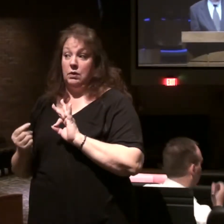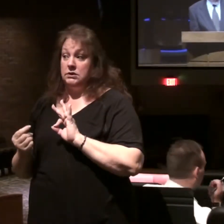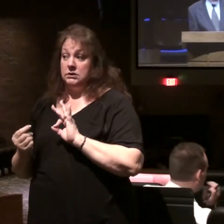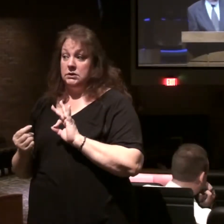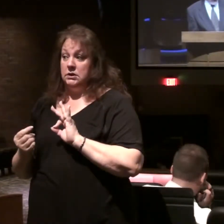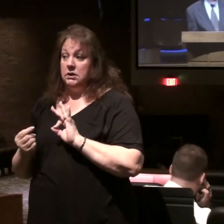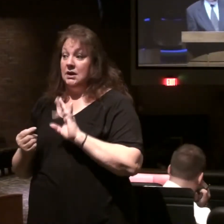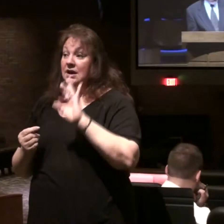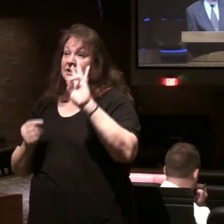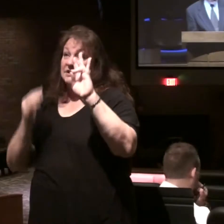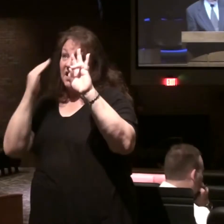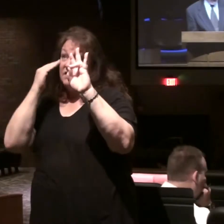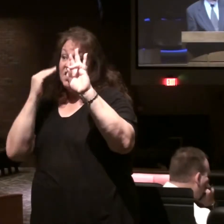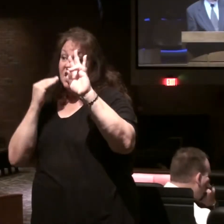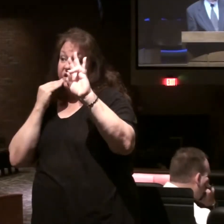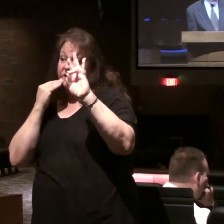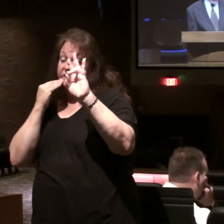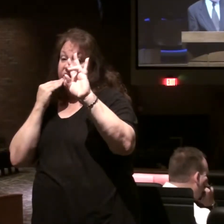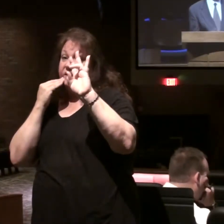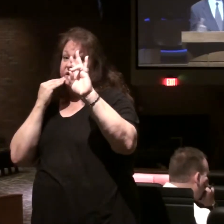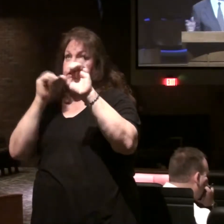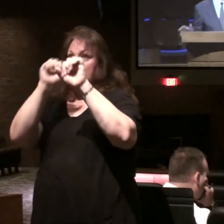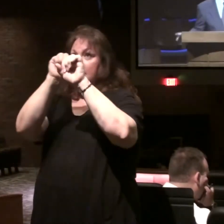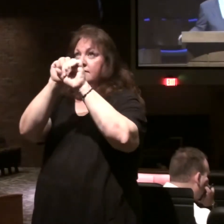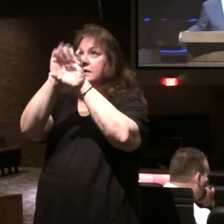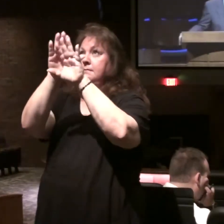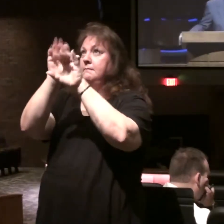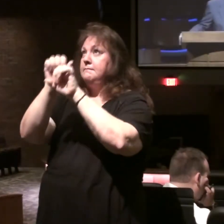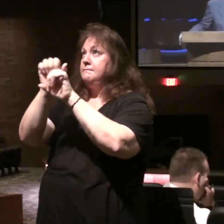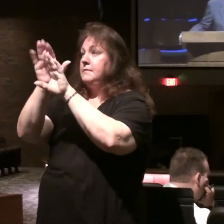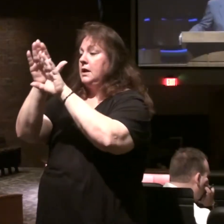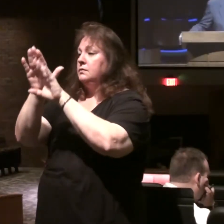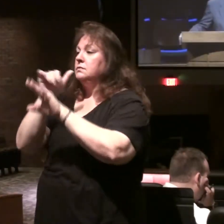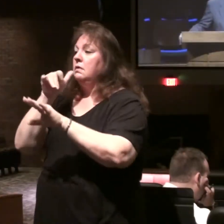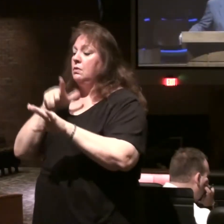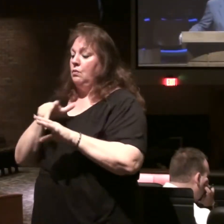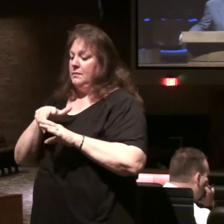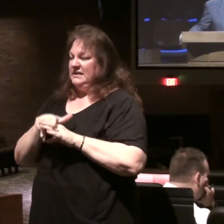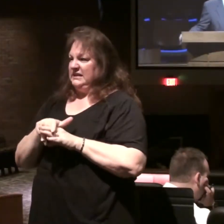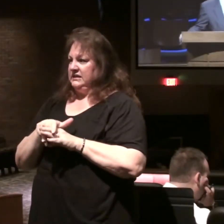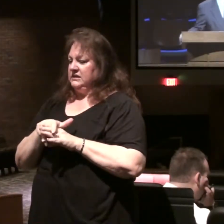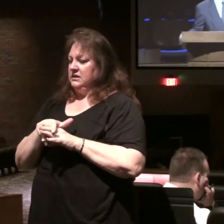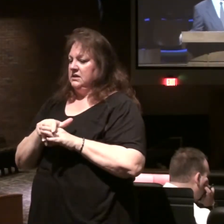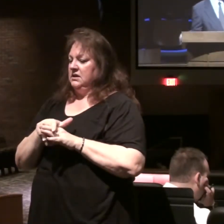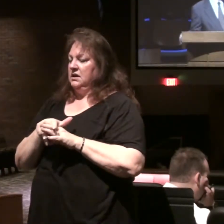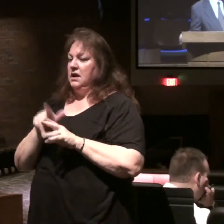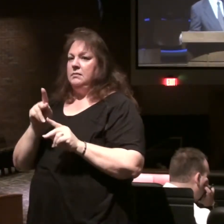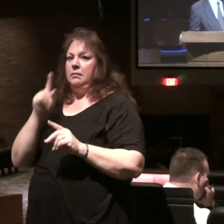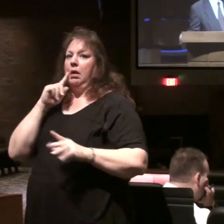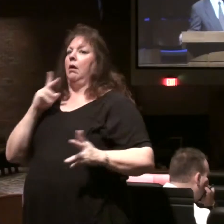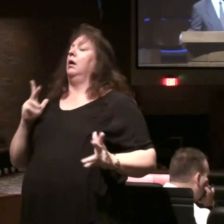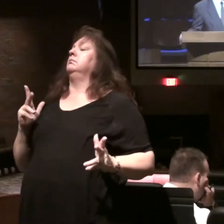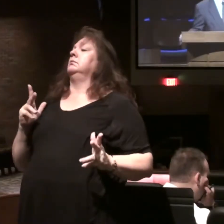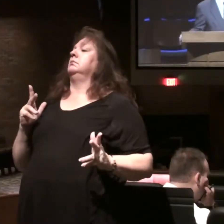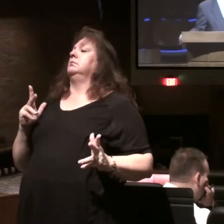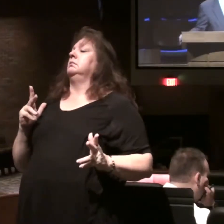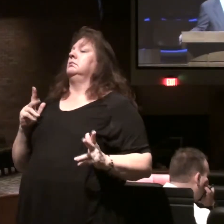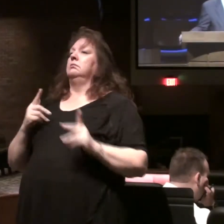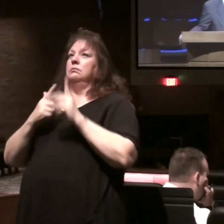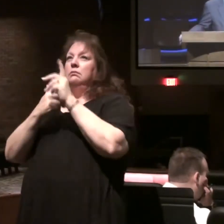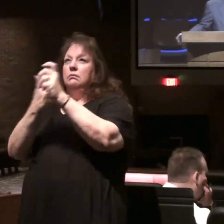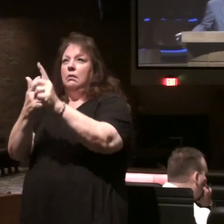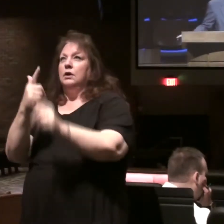the seven heads are seven mountains on which the woman sits and some people take that right away they run to Rome